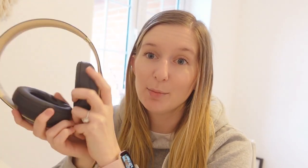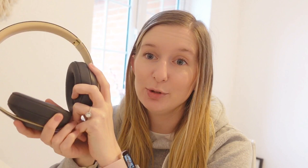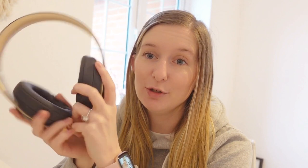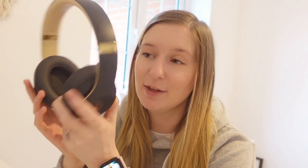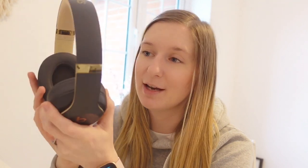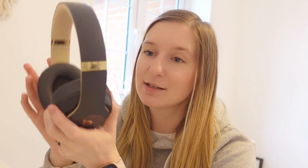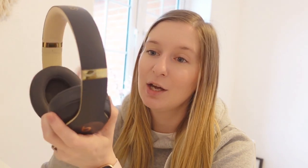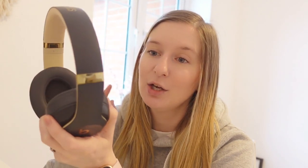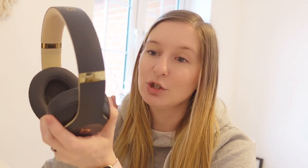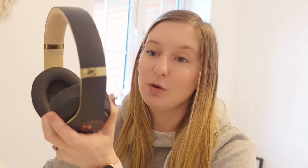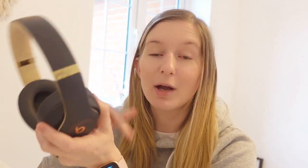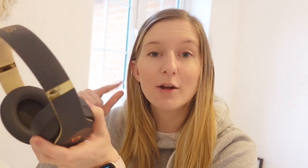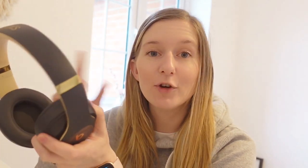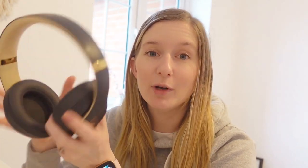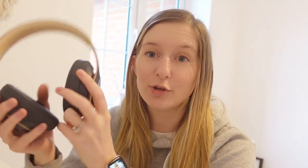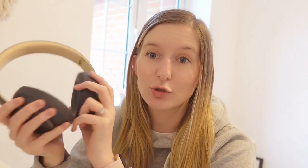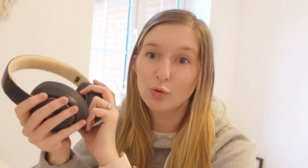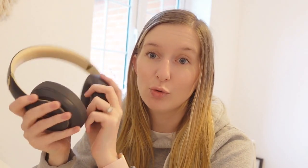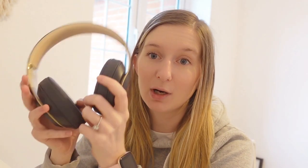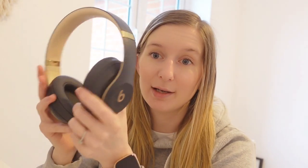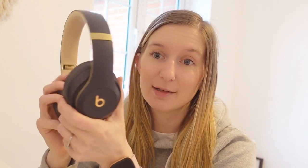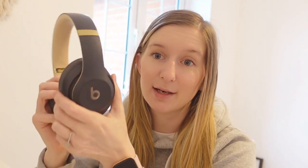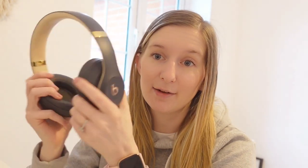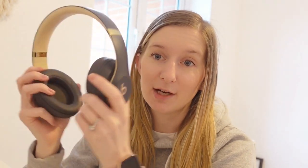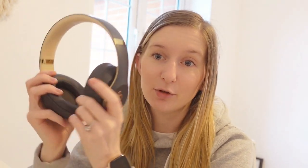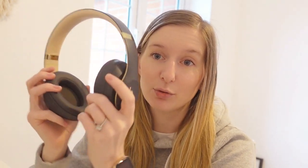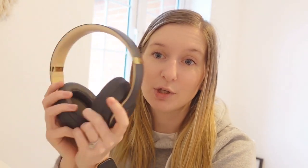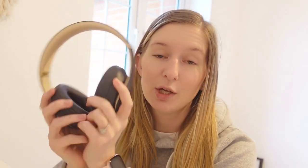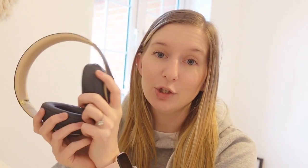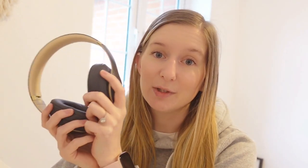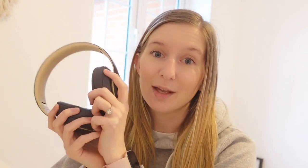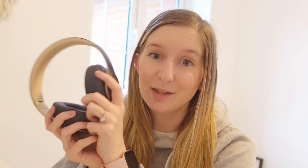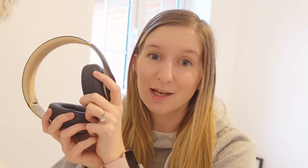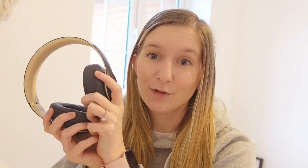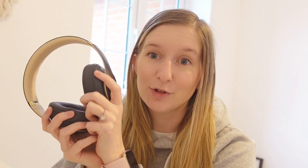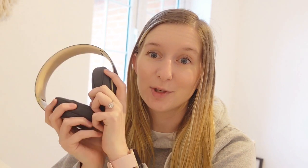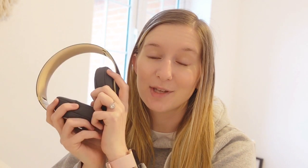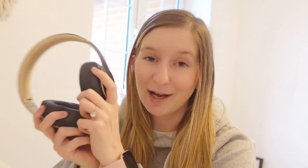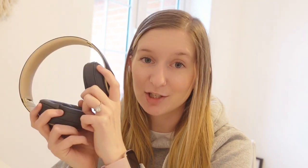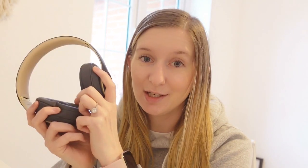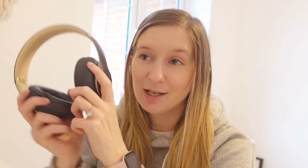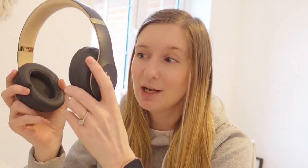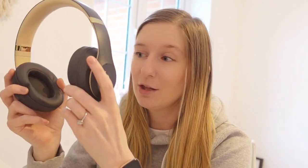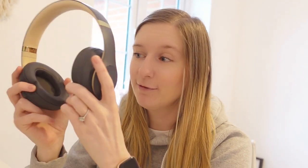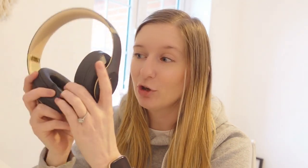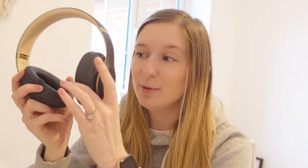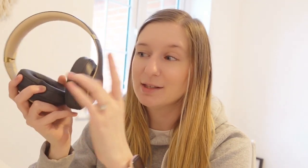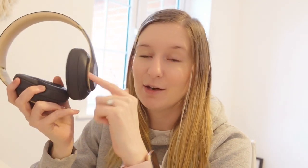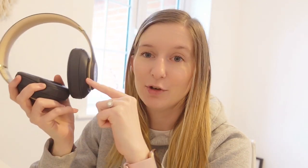they're Bluetooth they connect to my iPhone and I just call clients and have telephone calls using these headphones because they're actually the volume in this headphone